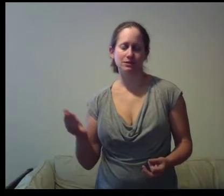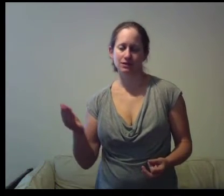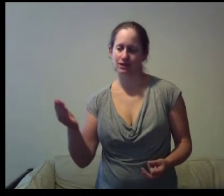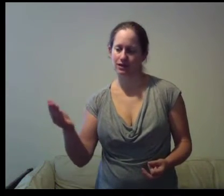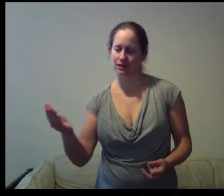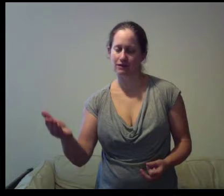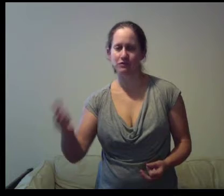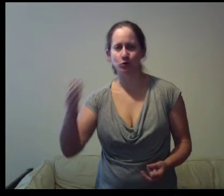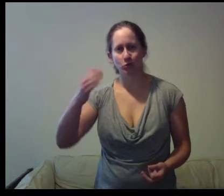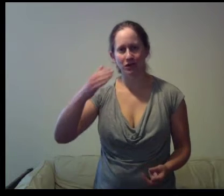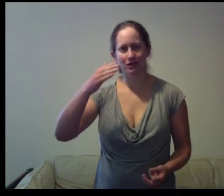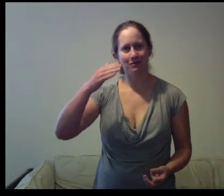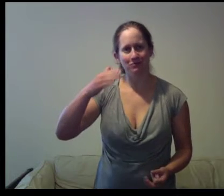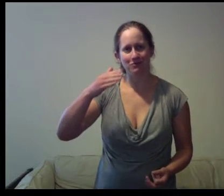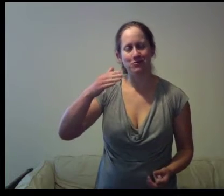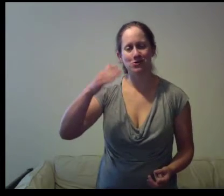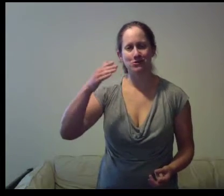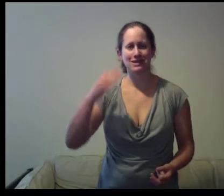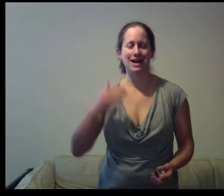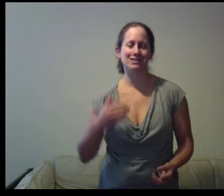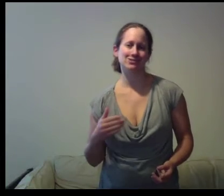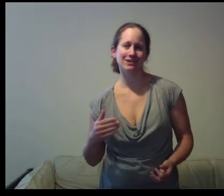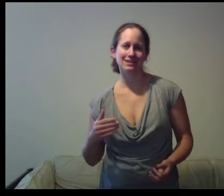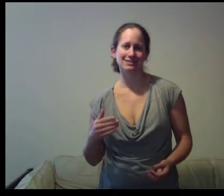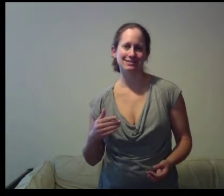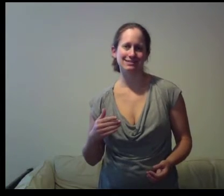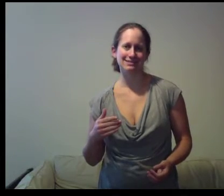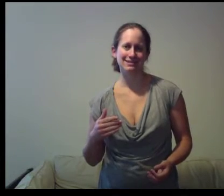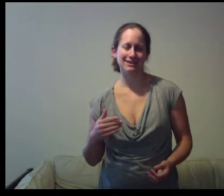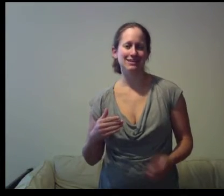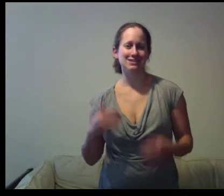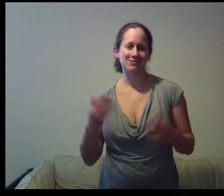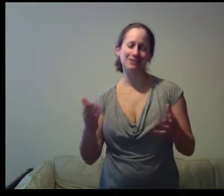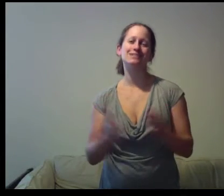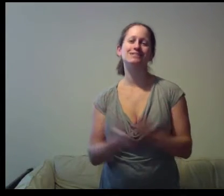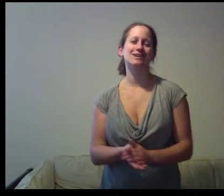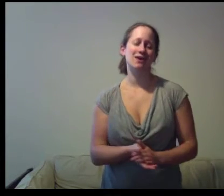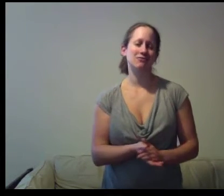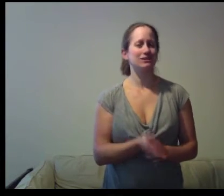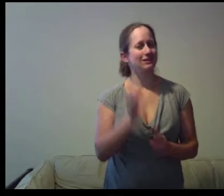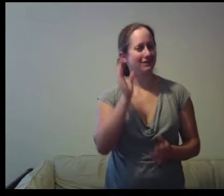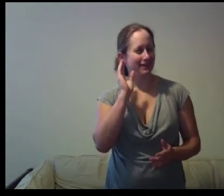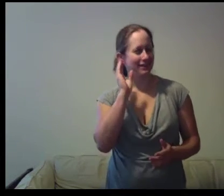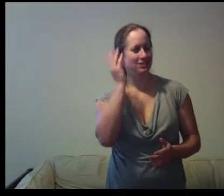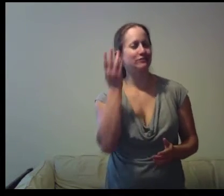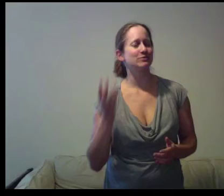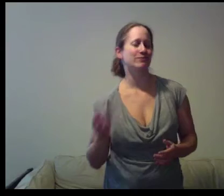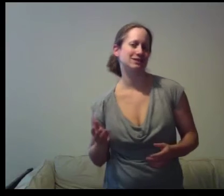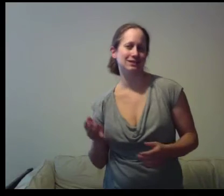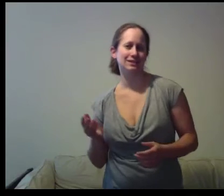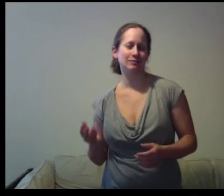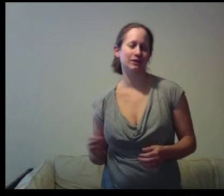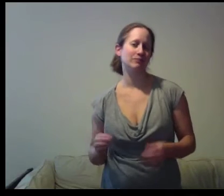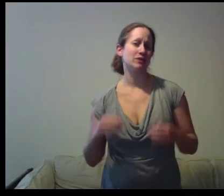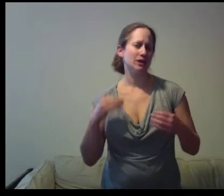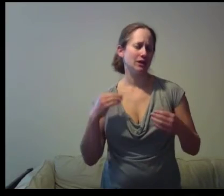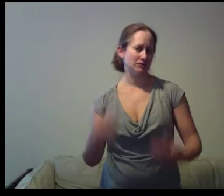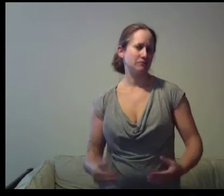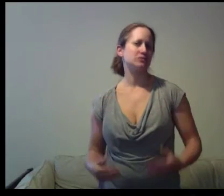if you quit before those last two aces. So I wanted to share that with you to kind of shift your mindset a little bit if you've